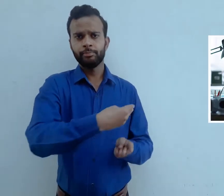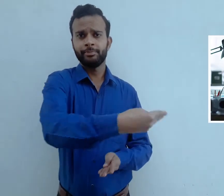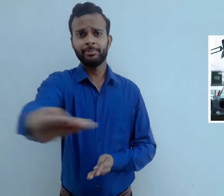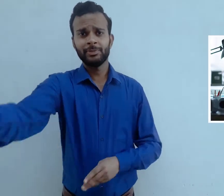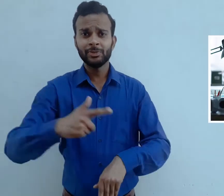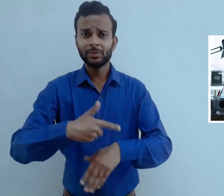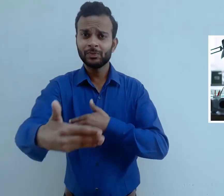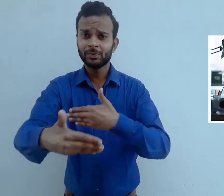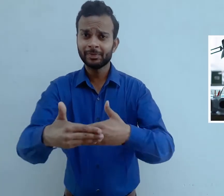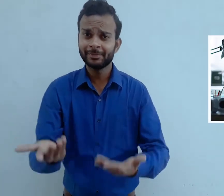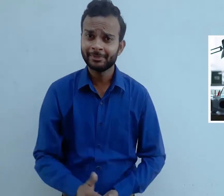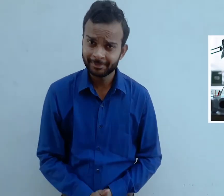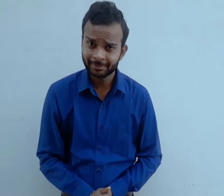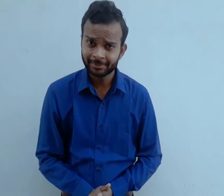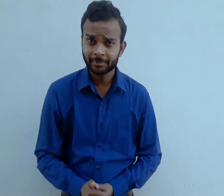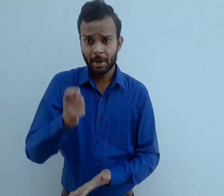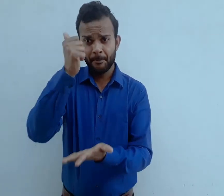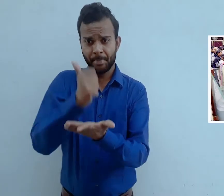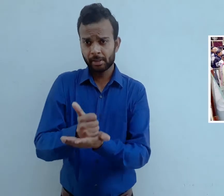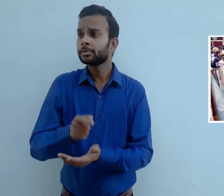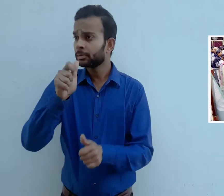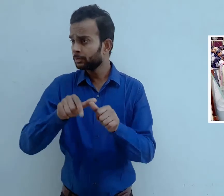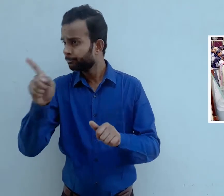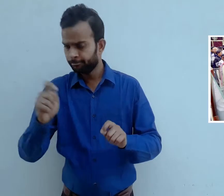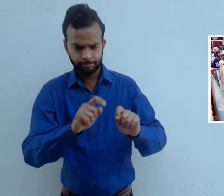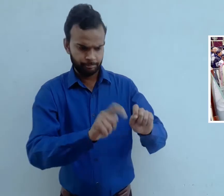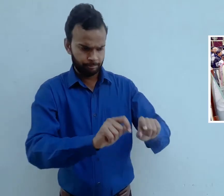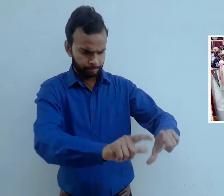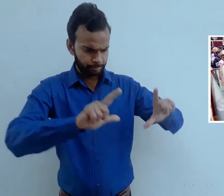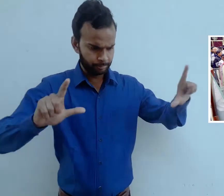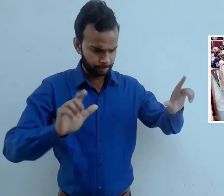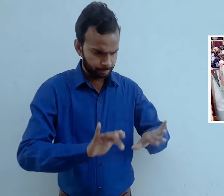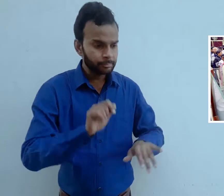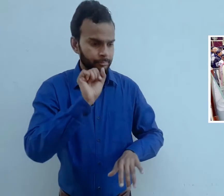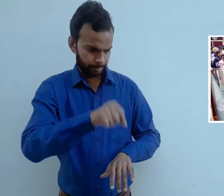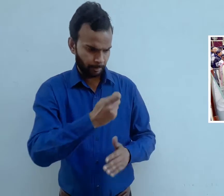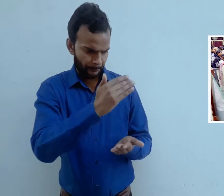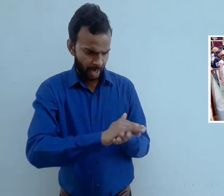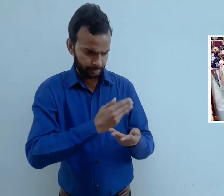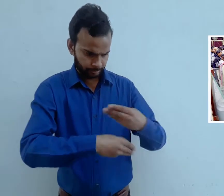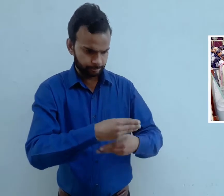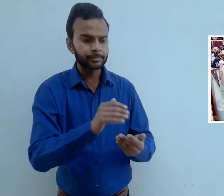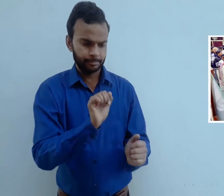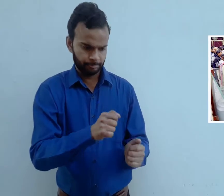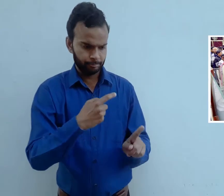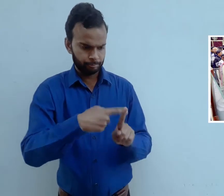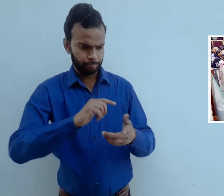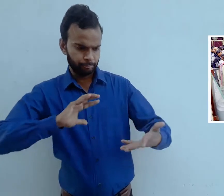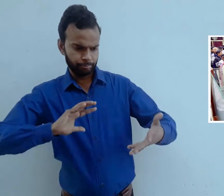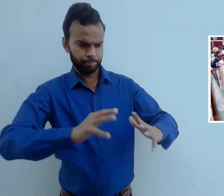papers for the students in a very short time. In banks, details of customers' accounts are maintained on the computer which helps them to get